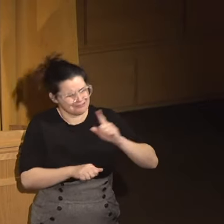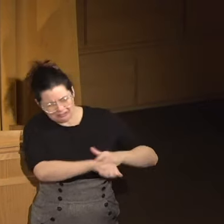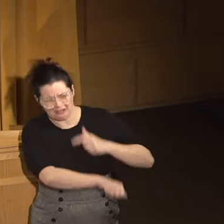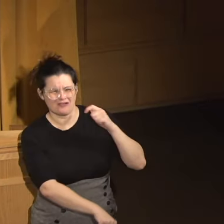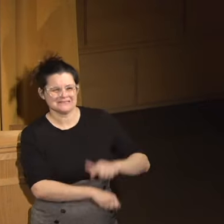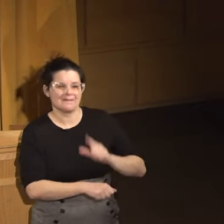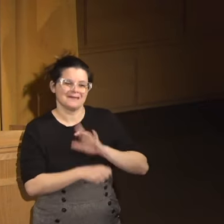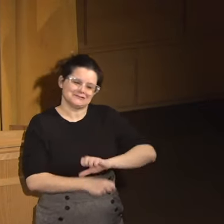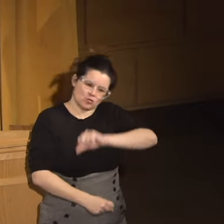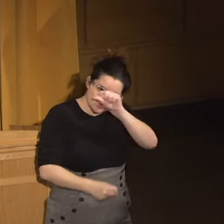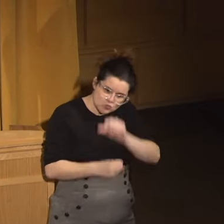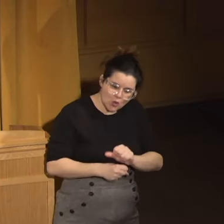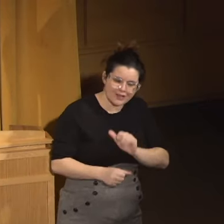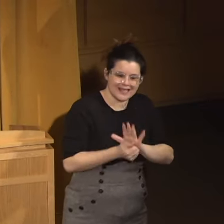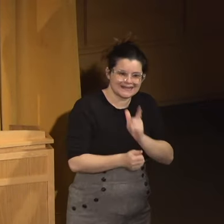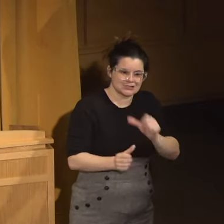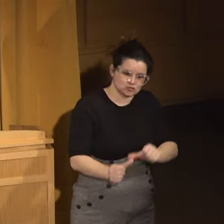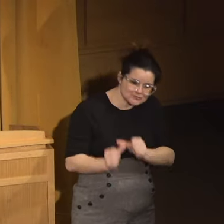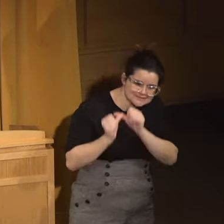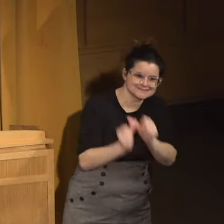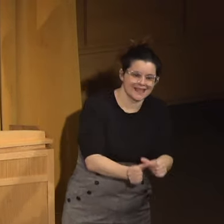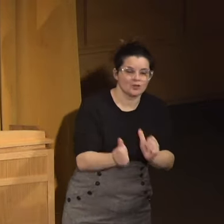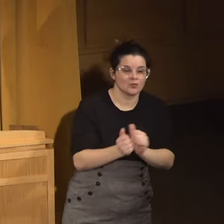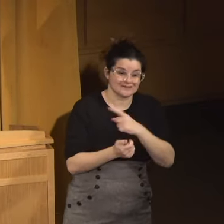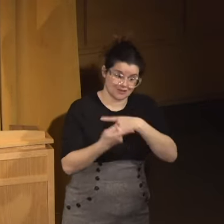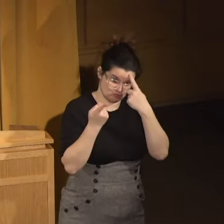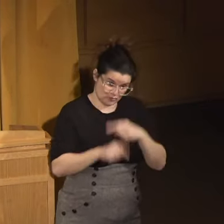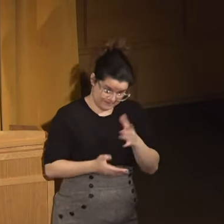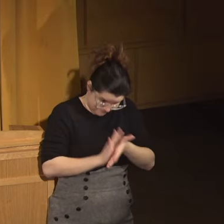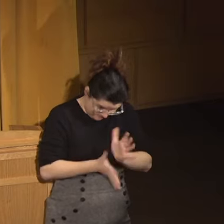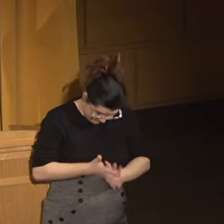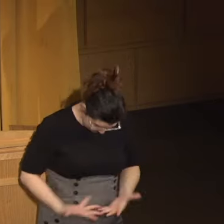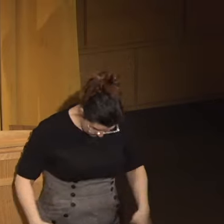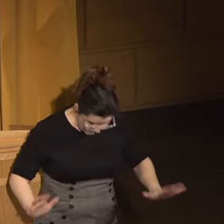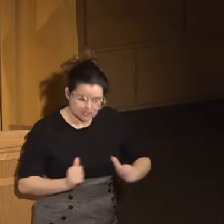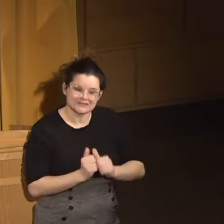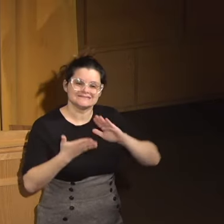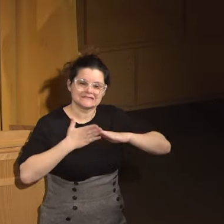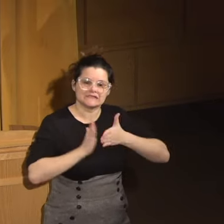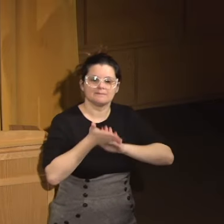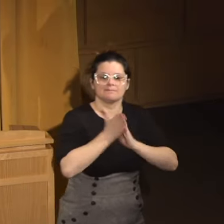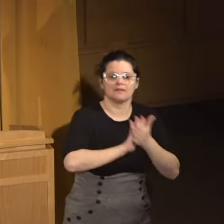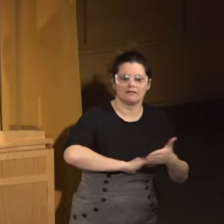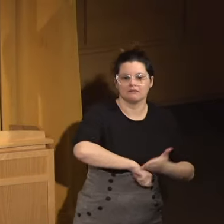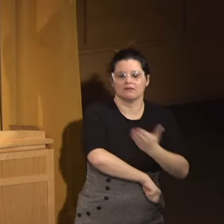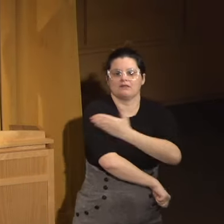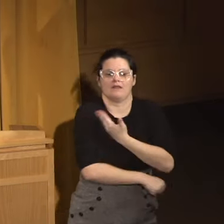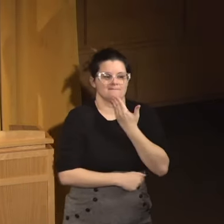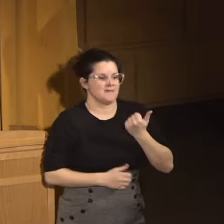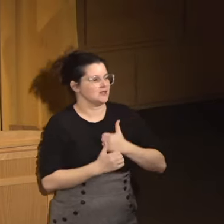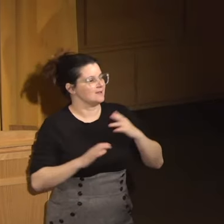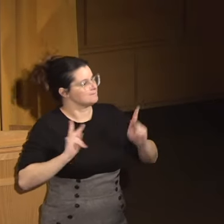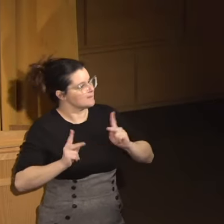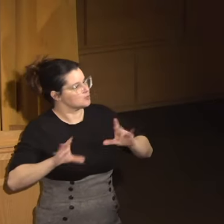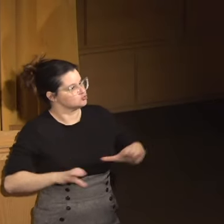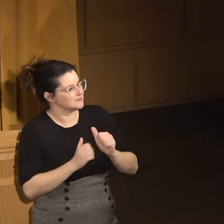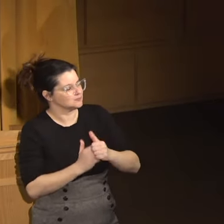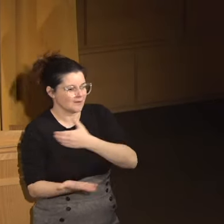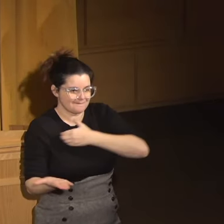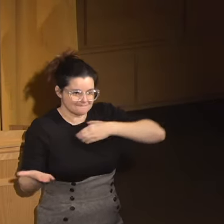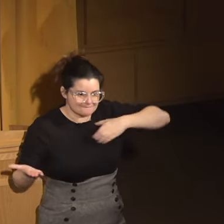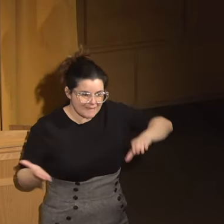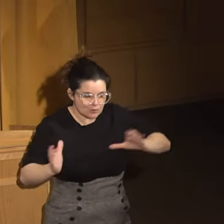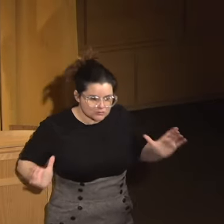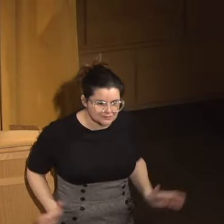time, but they need to work and they need to stick. And when the agreement's done, the city needs to be better, and the people who are doing the work need to be empowered to